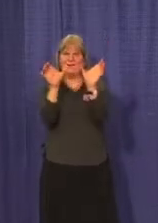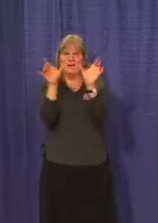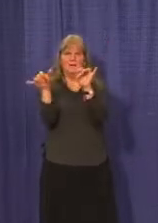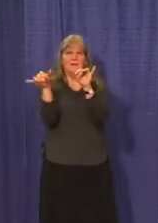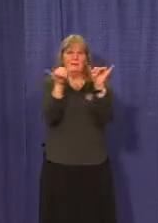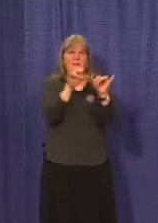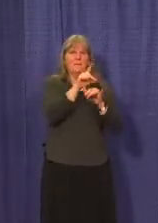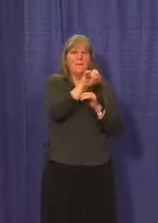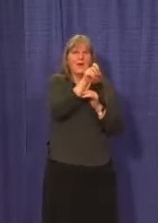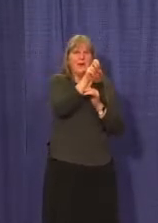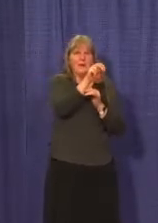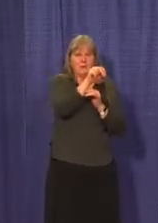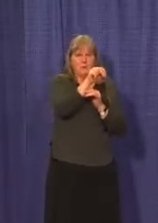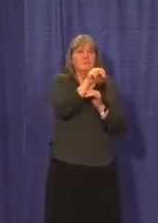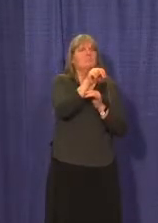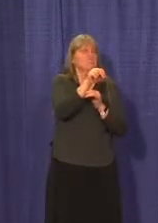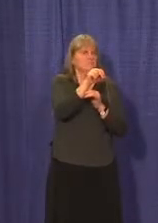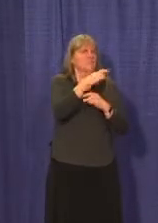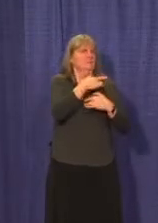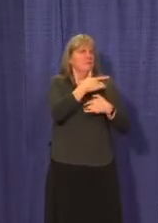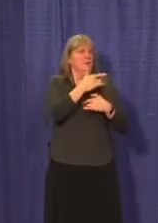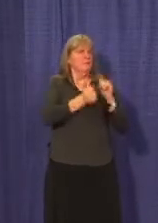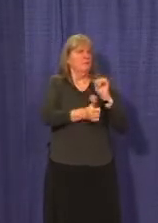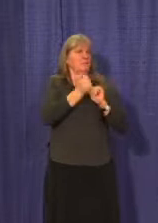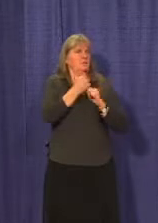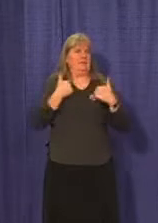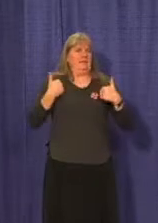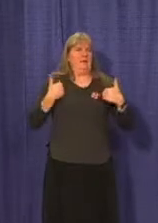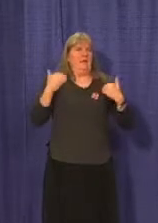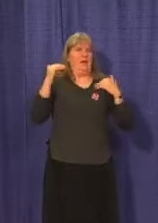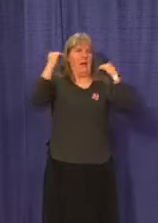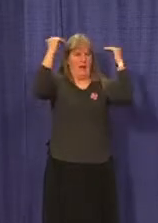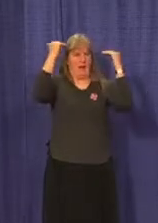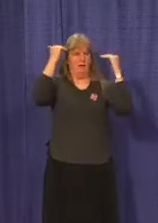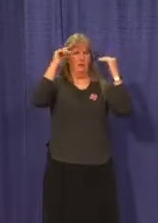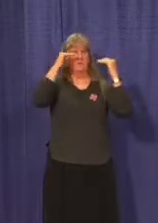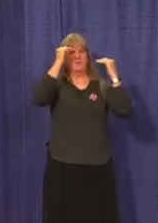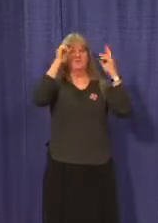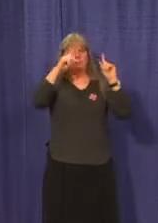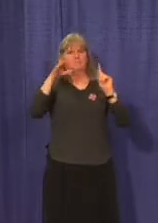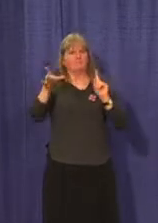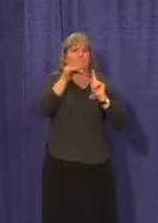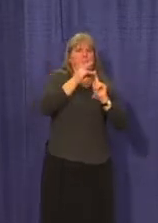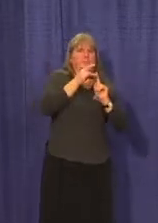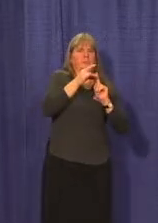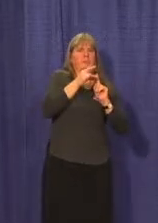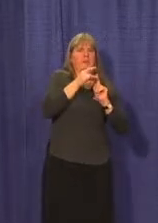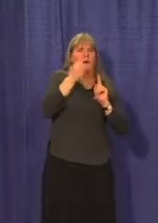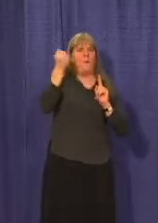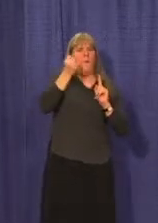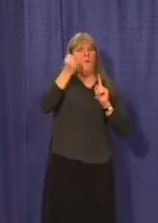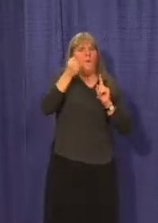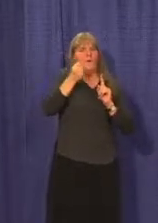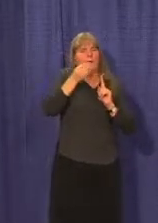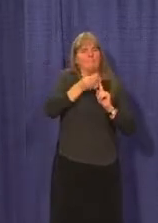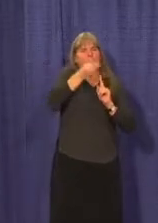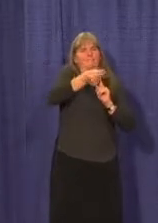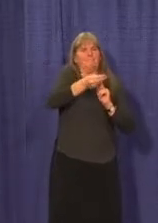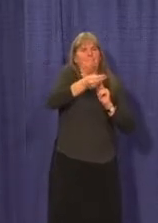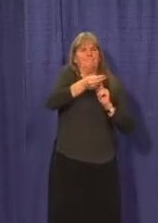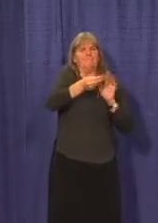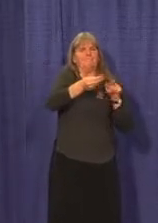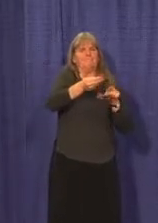but more so where predominantly younger adults are carrying and transmitting